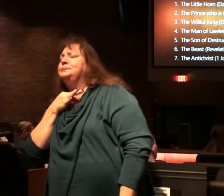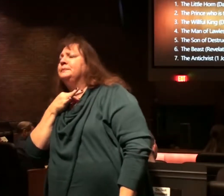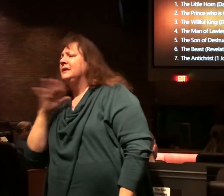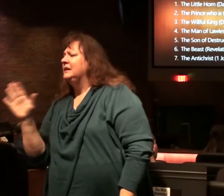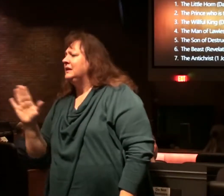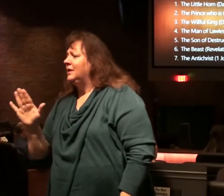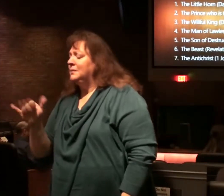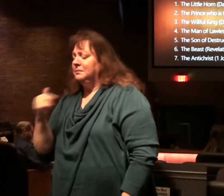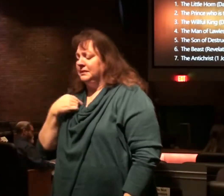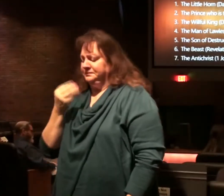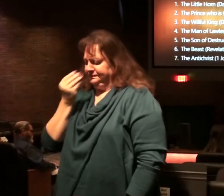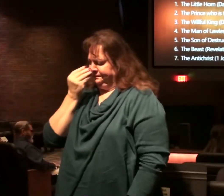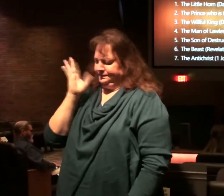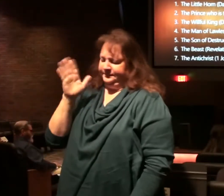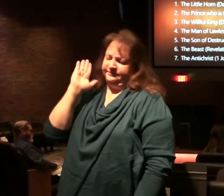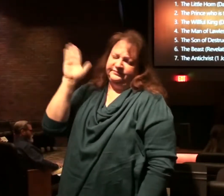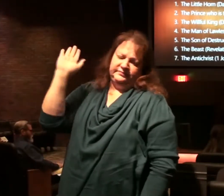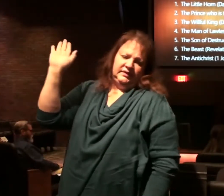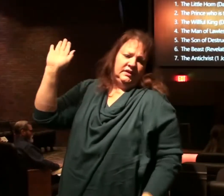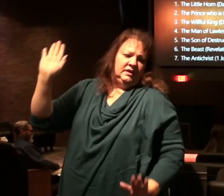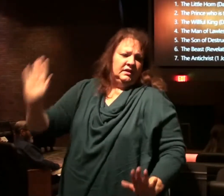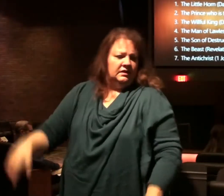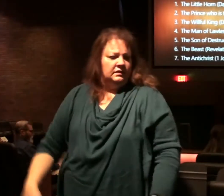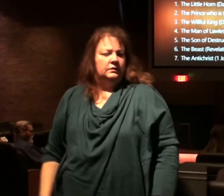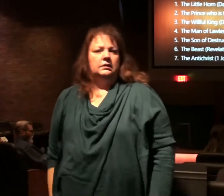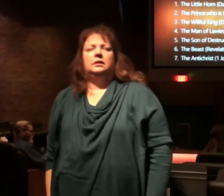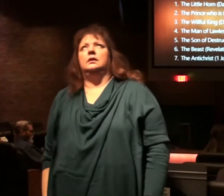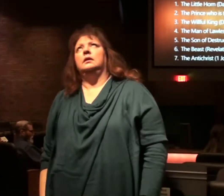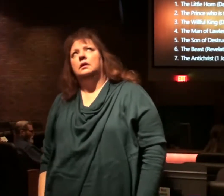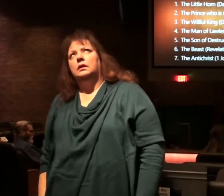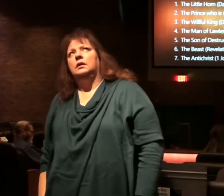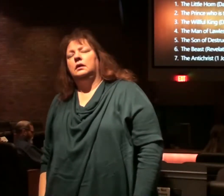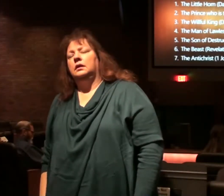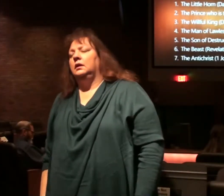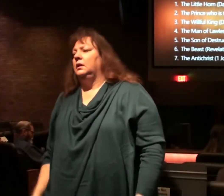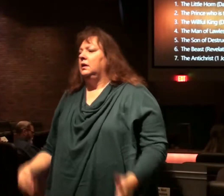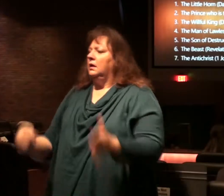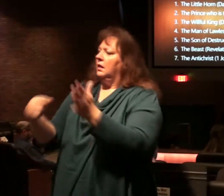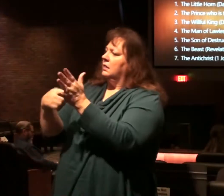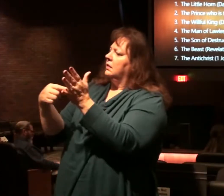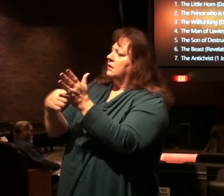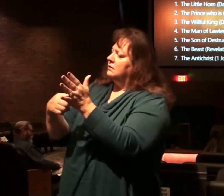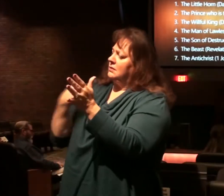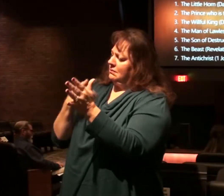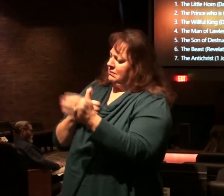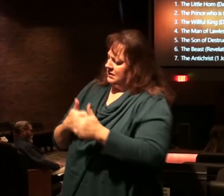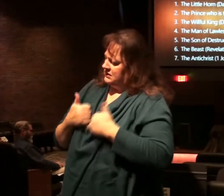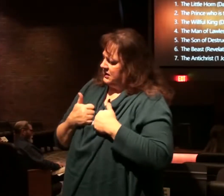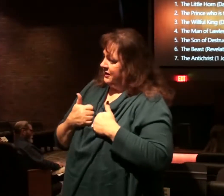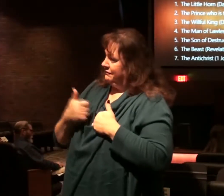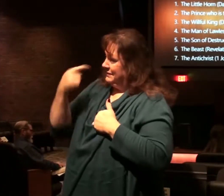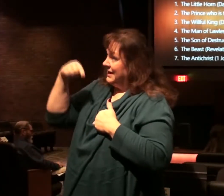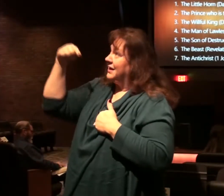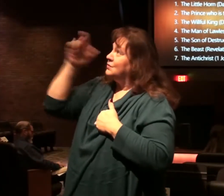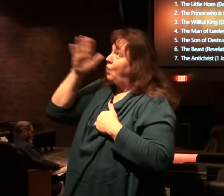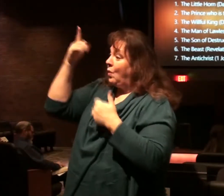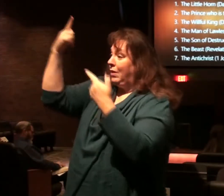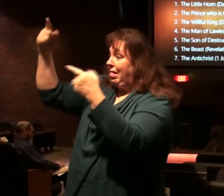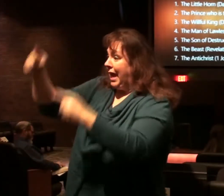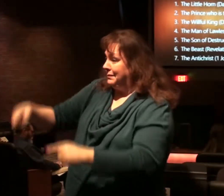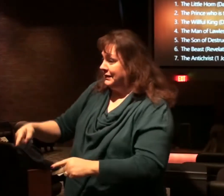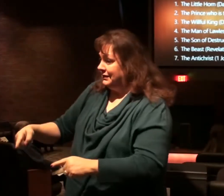but if you're not interested in future things, then don't bother with the study. We're to be living in light of these things.